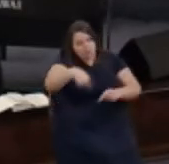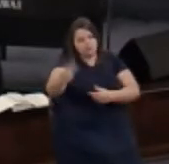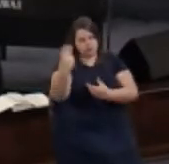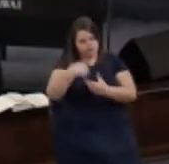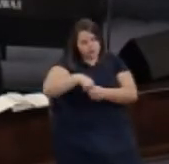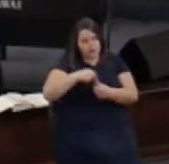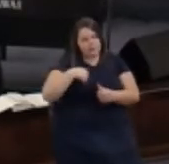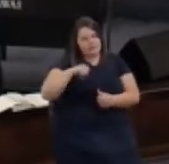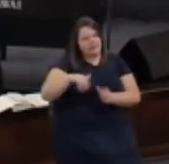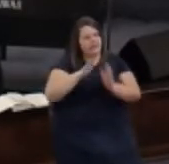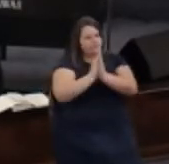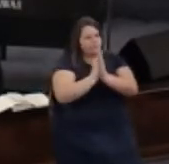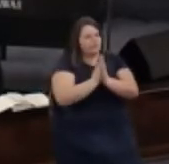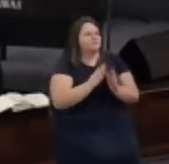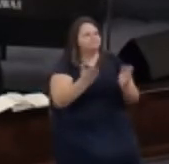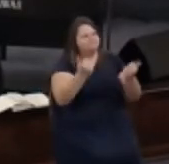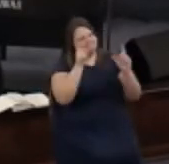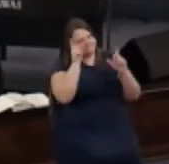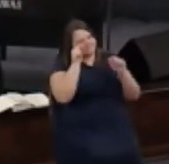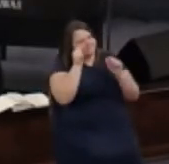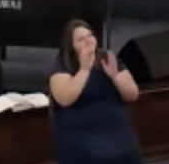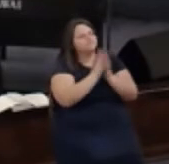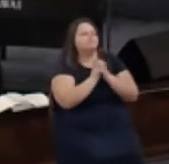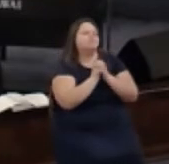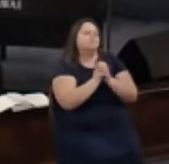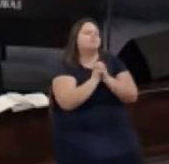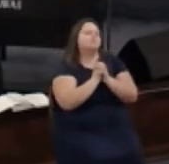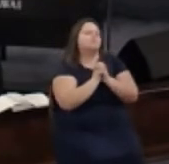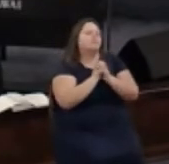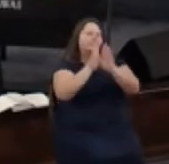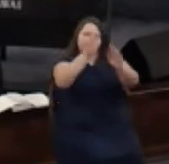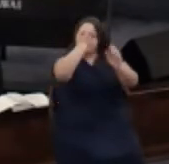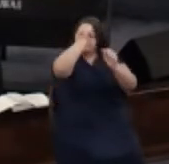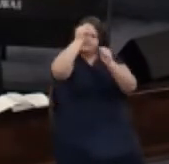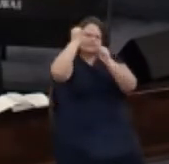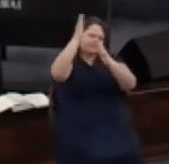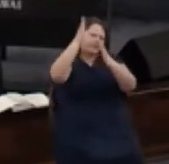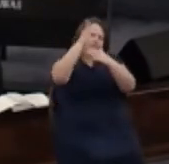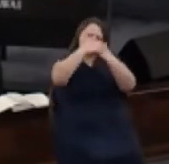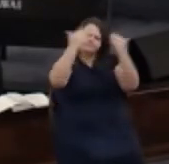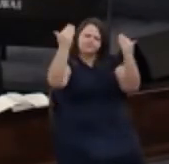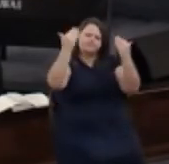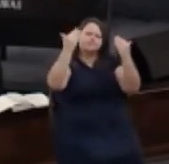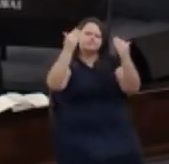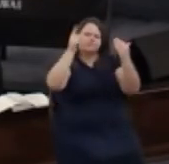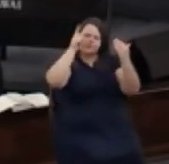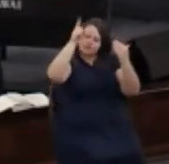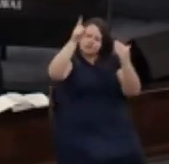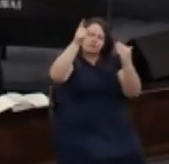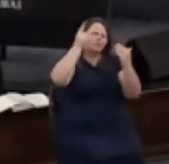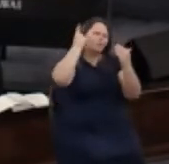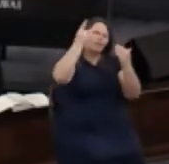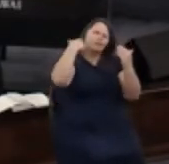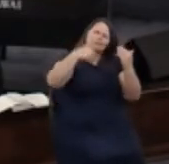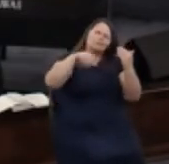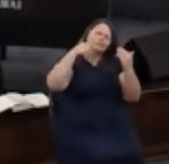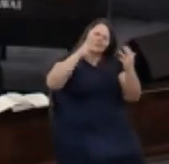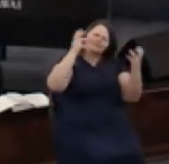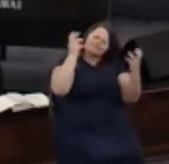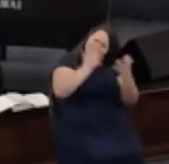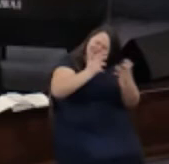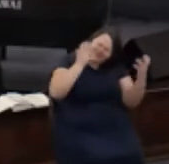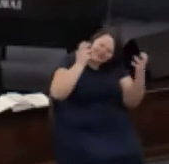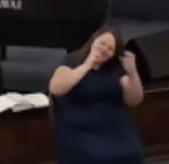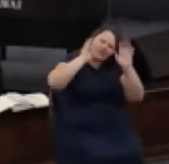let's close our eyes dear heavenly father you are one amazing awesome